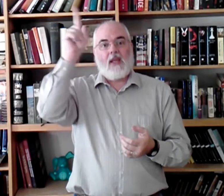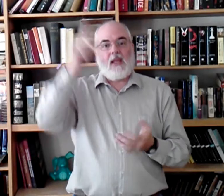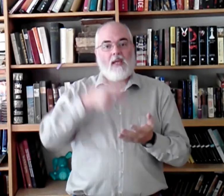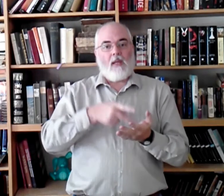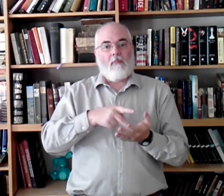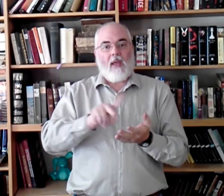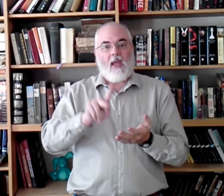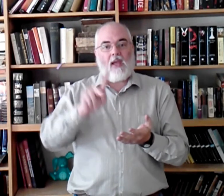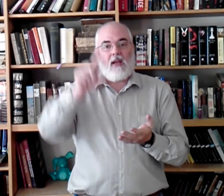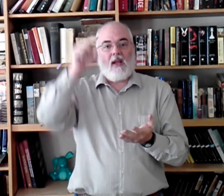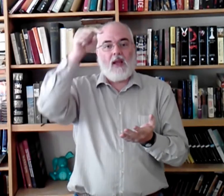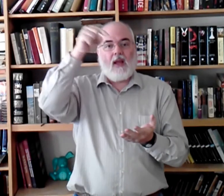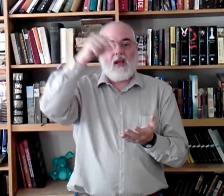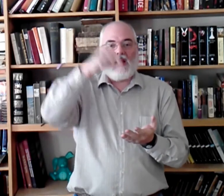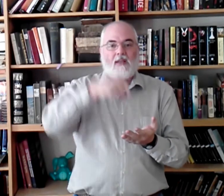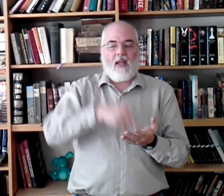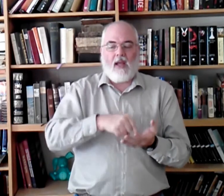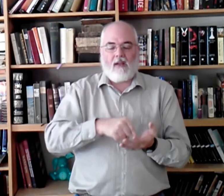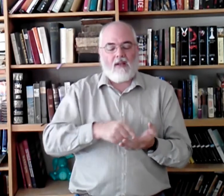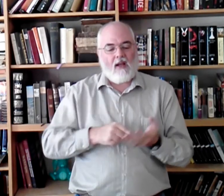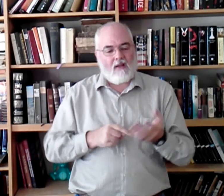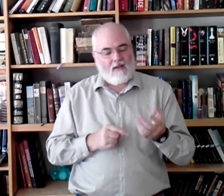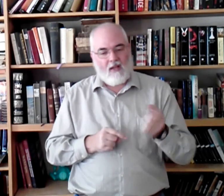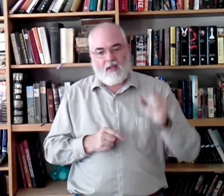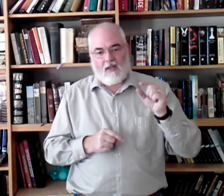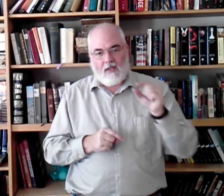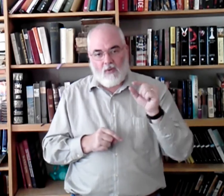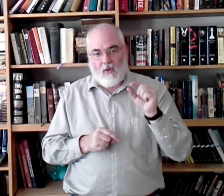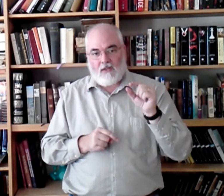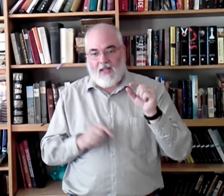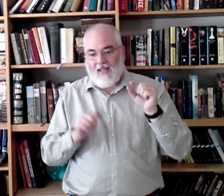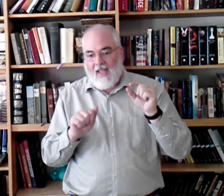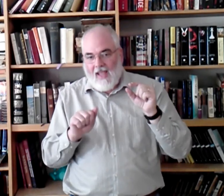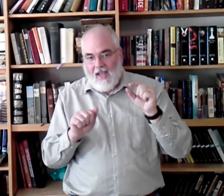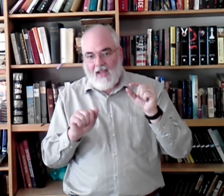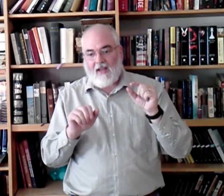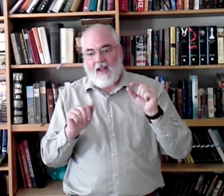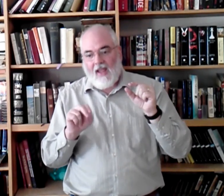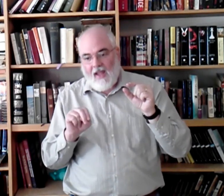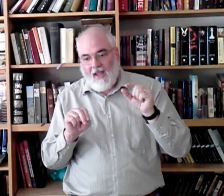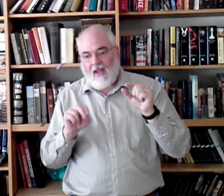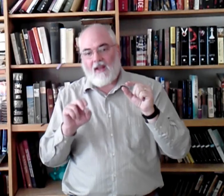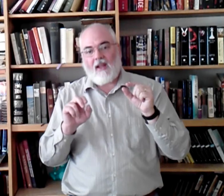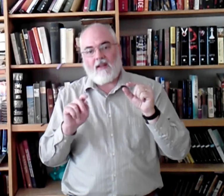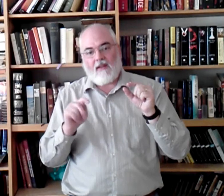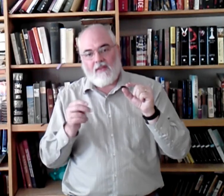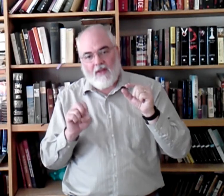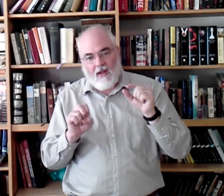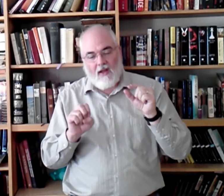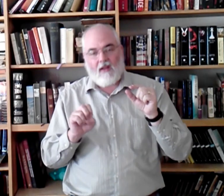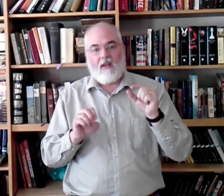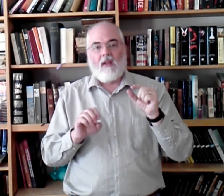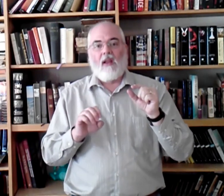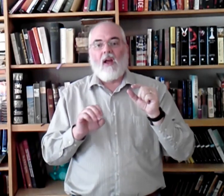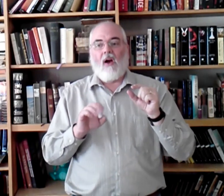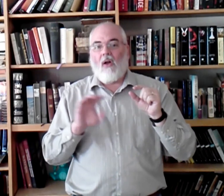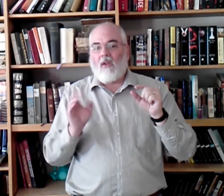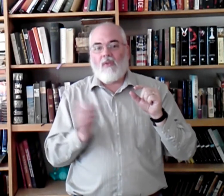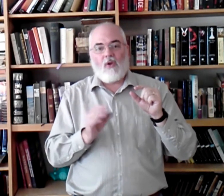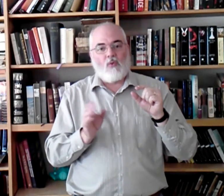He paid a debt. Now, little words like a, and an, and the, all of those